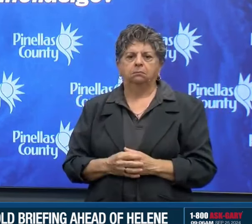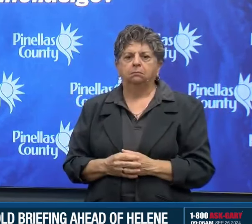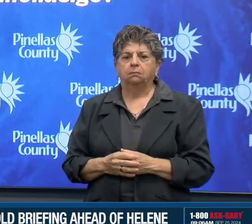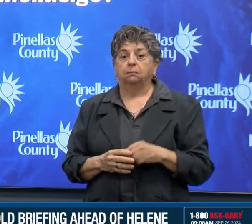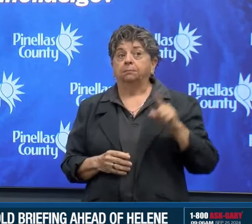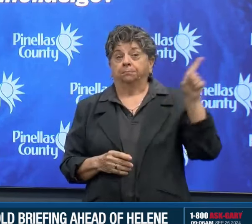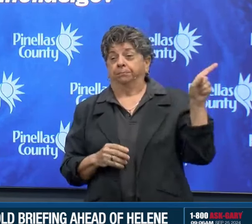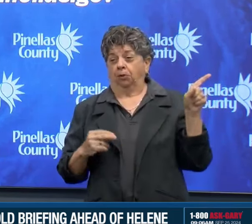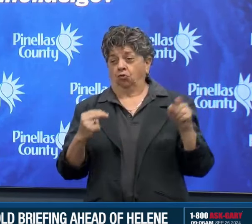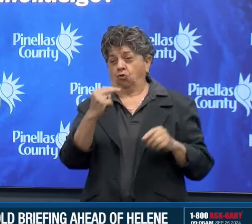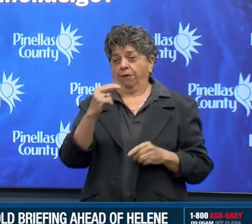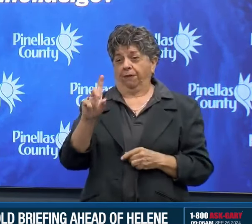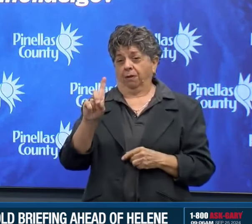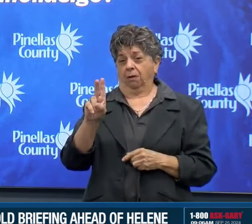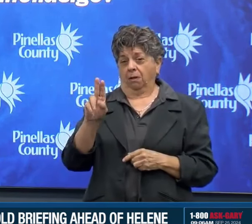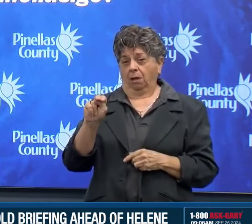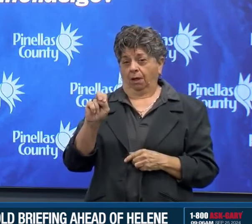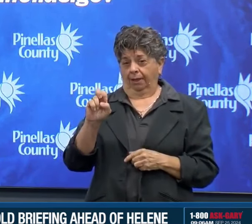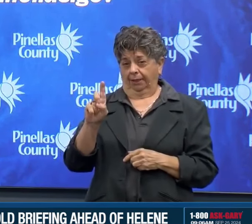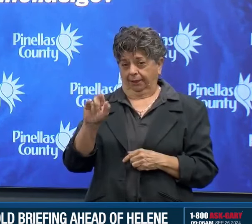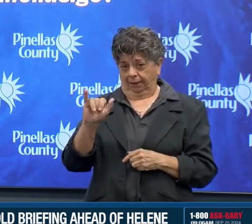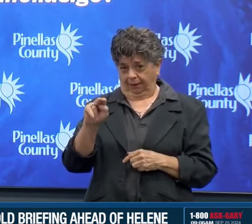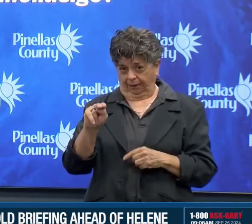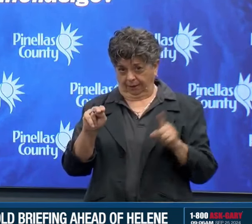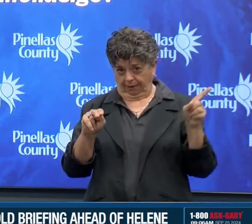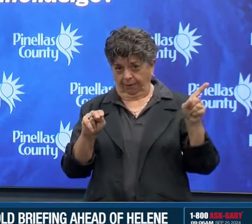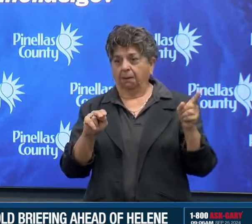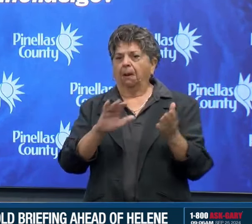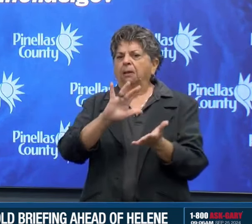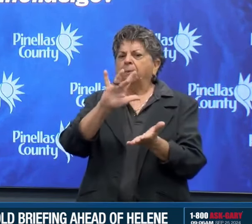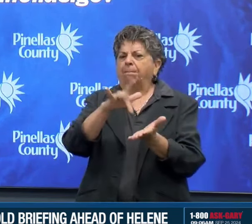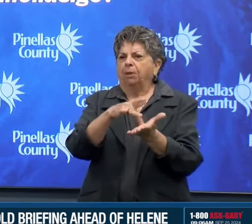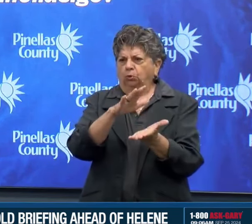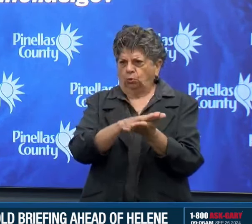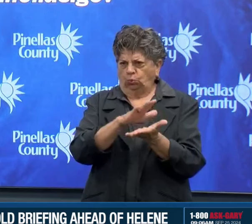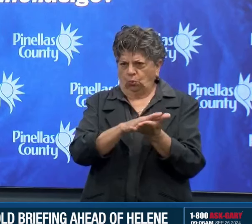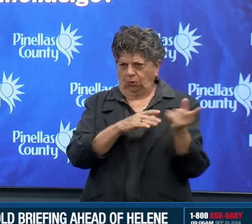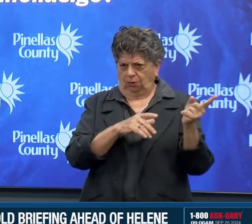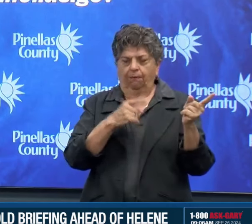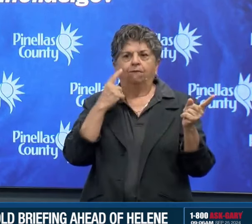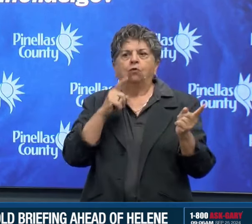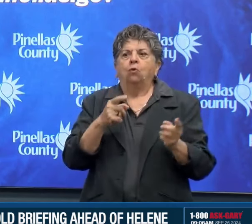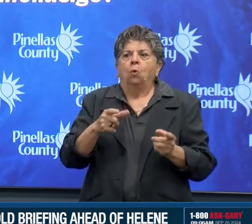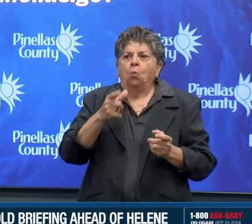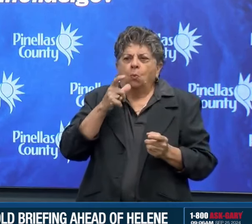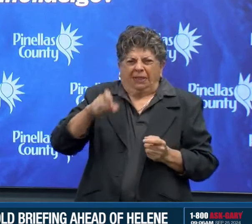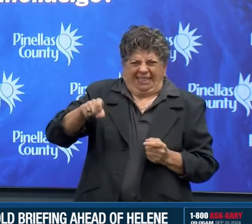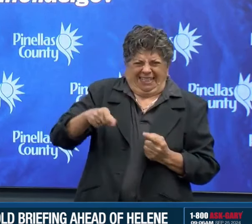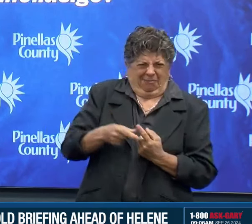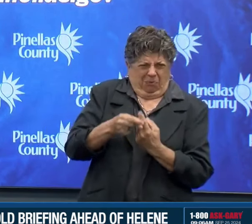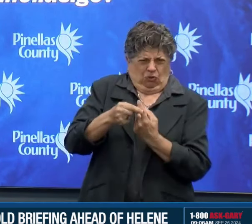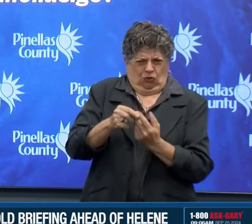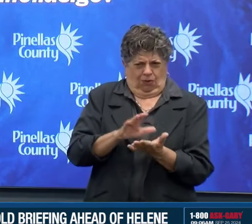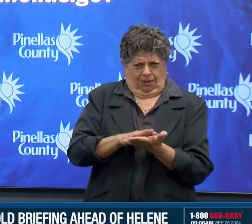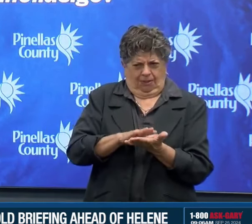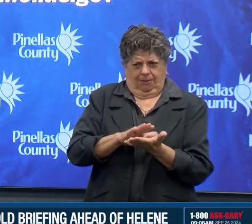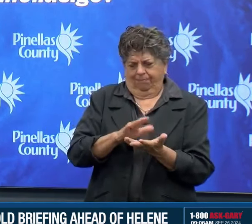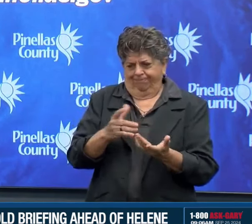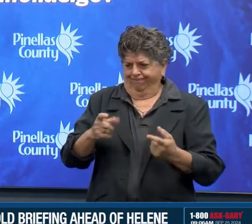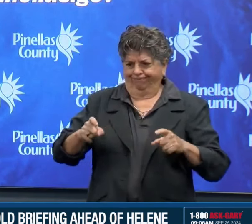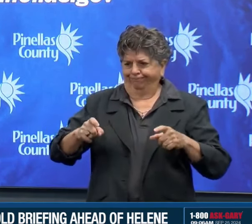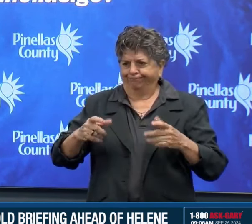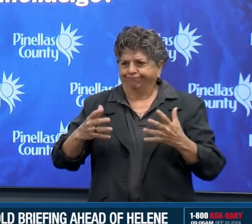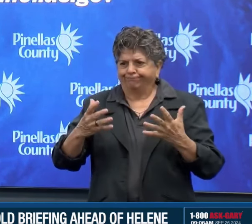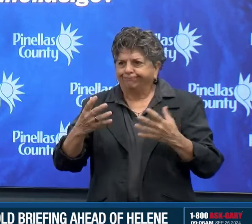shelter. Gibbs High School as a pet friendly and general population shelter. John